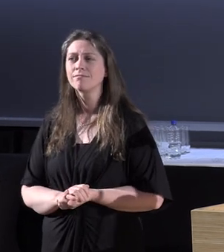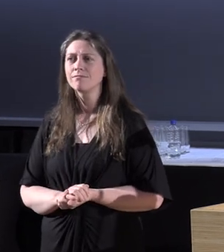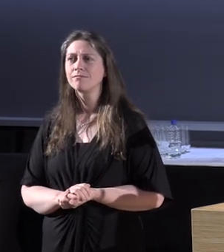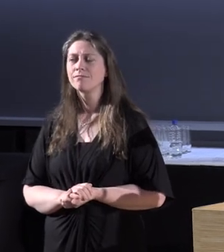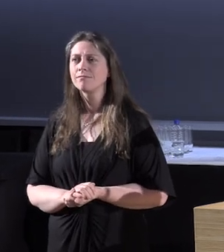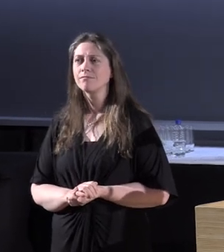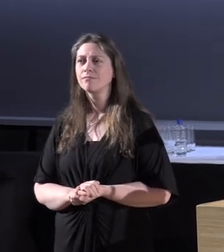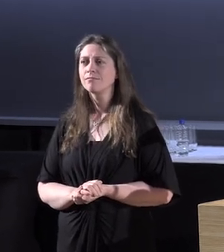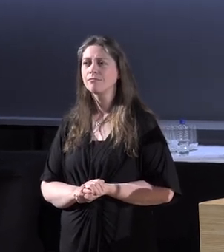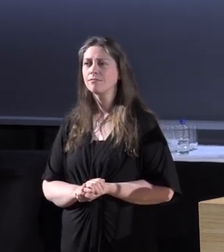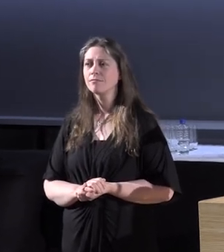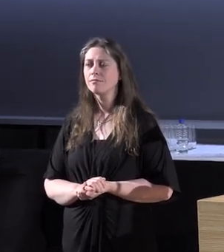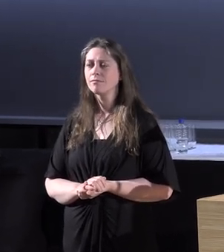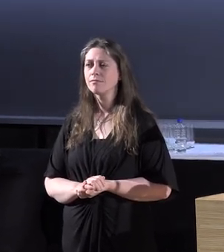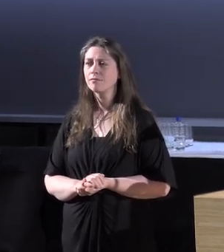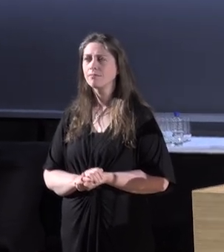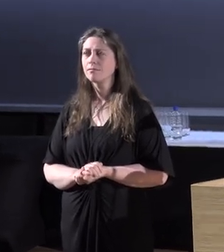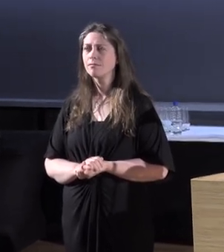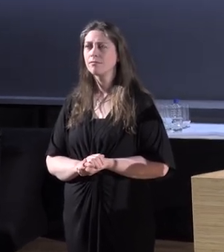This is for you.